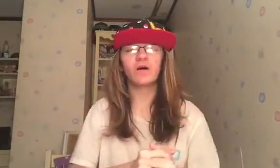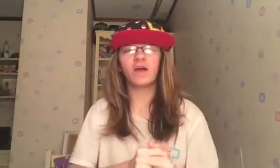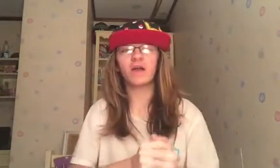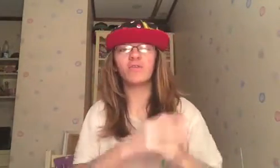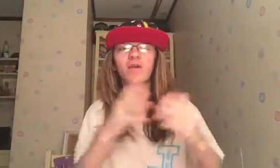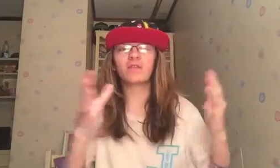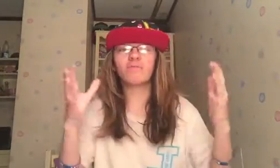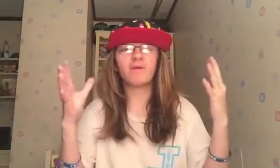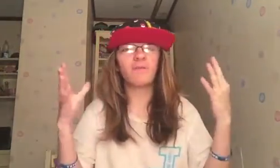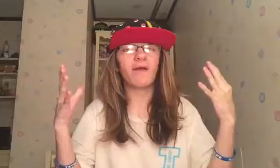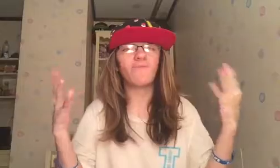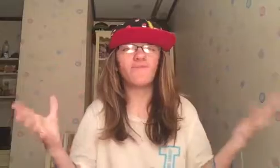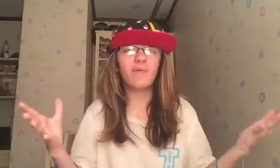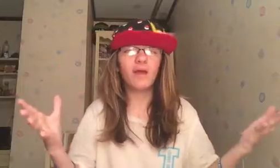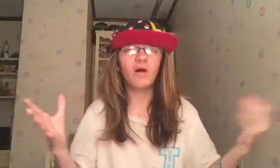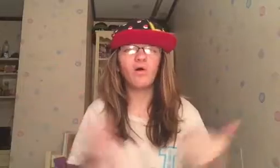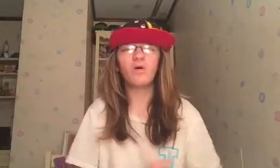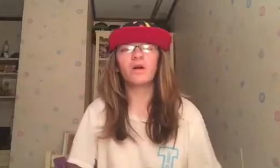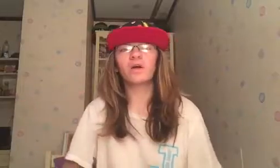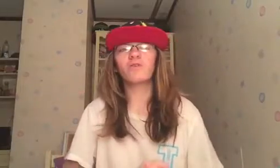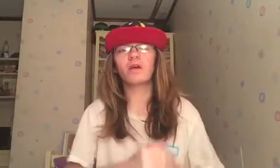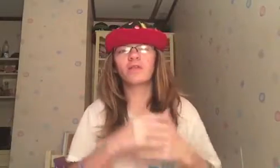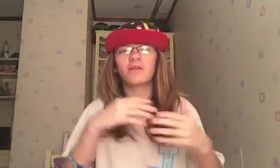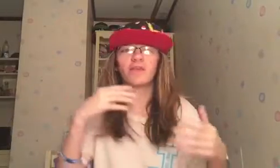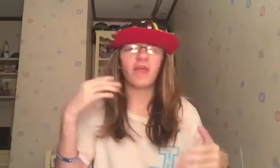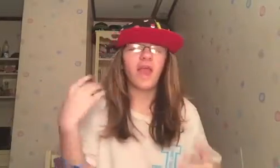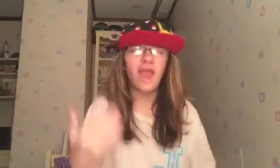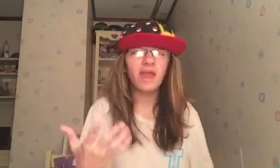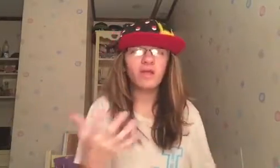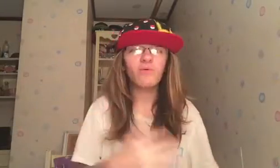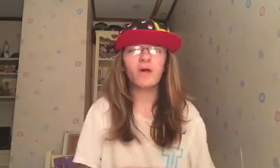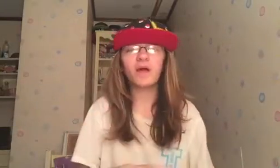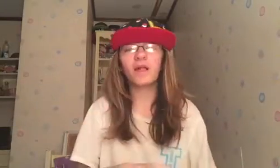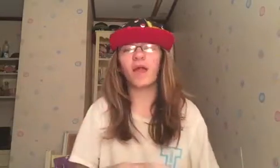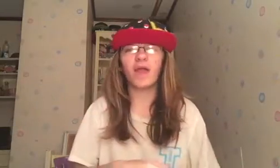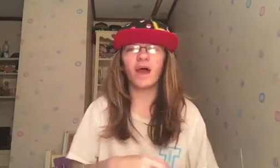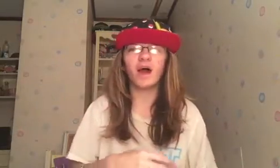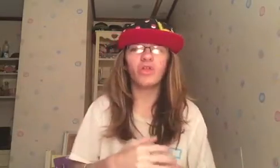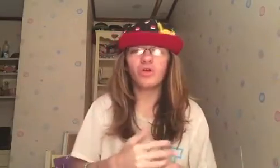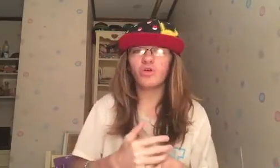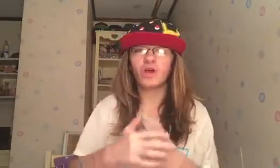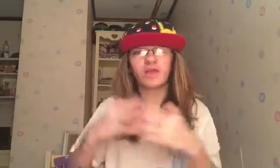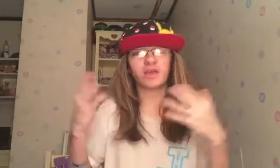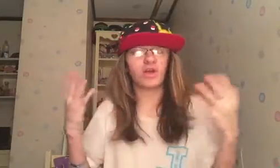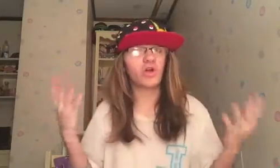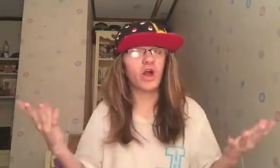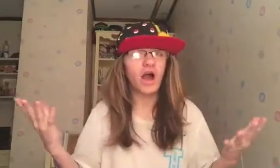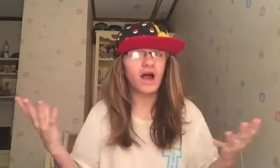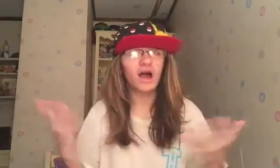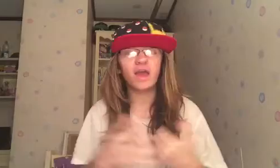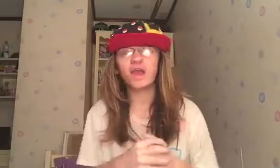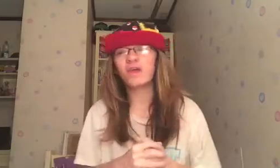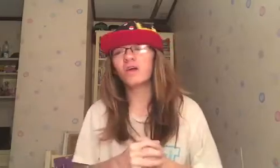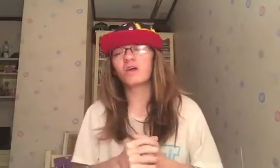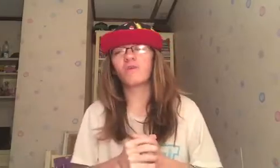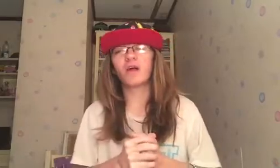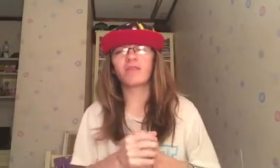And, you guys could be in my video. And, you guys could say hey to it. And, you guys can cry. You guys